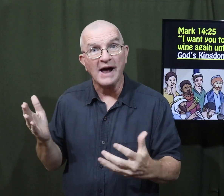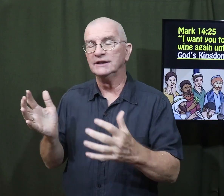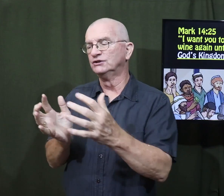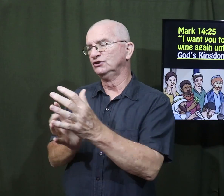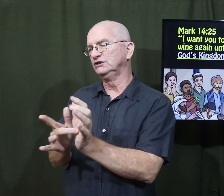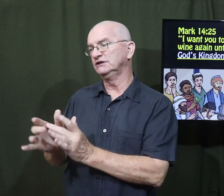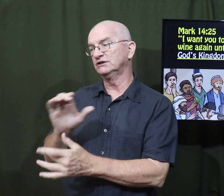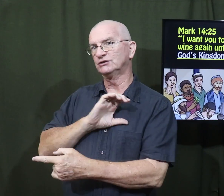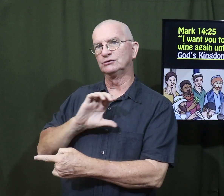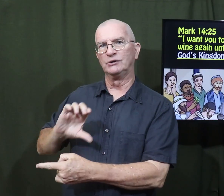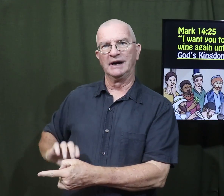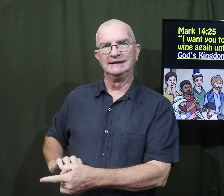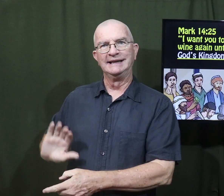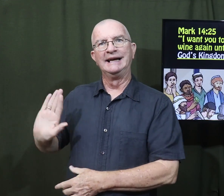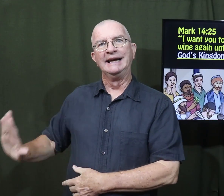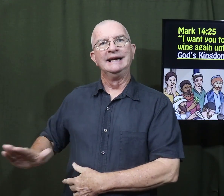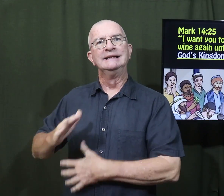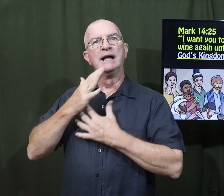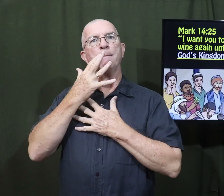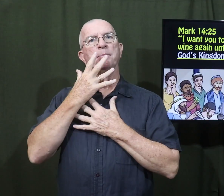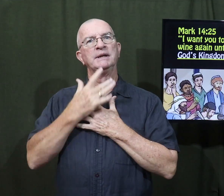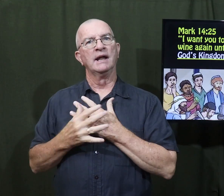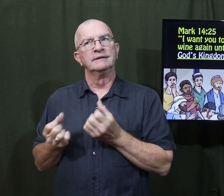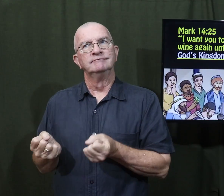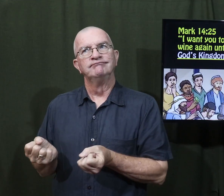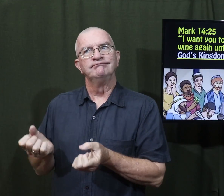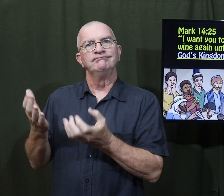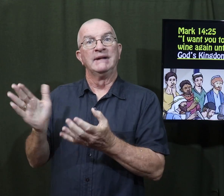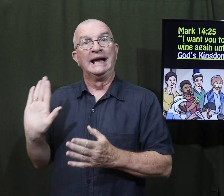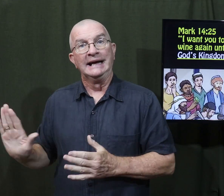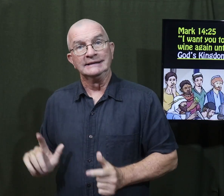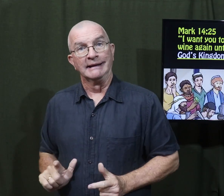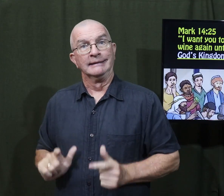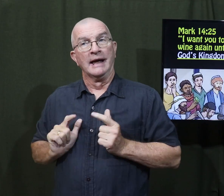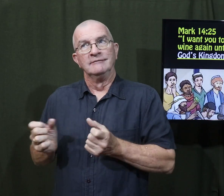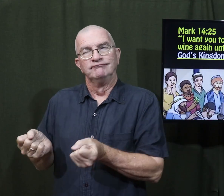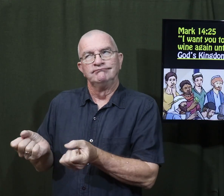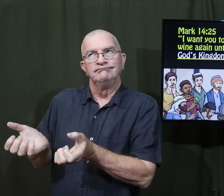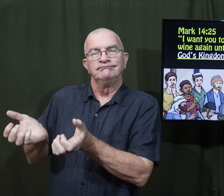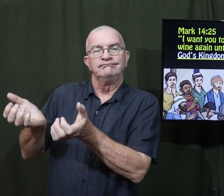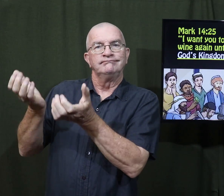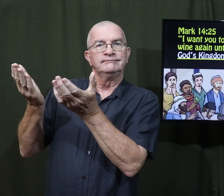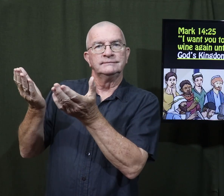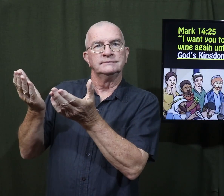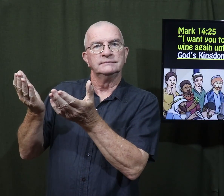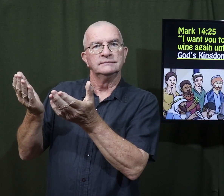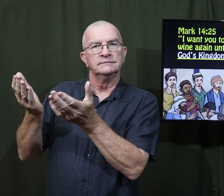Through what? Through Jesus Christ. His blood. His sacrifice. His life.